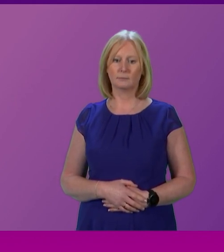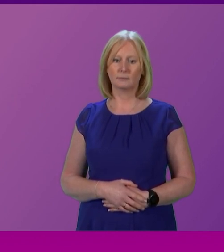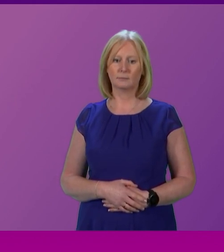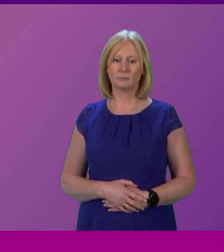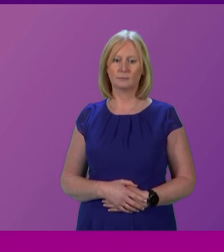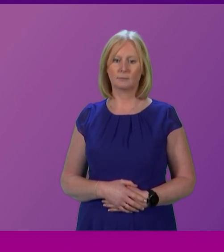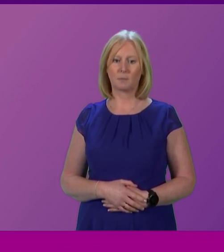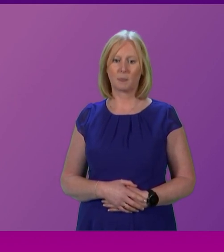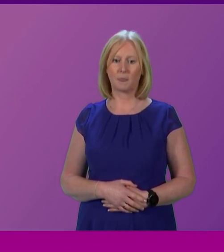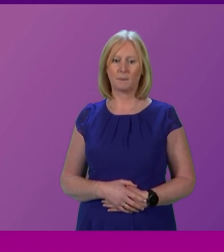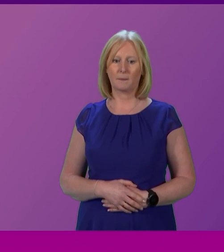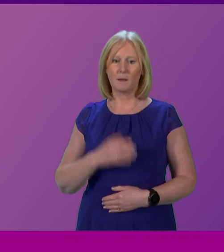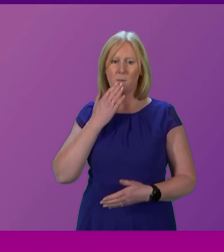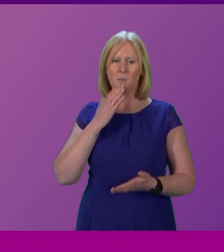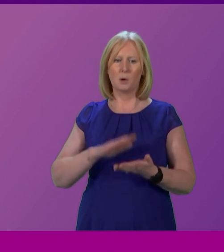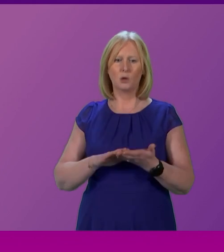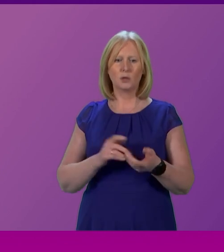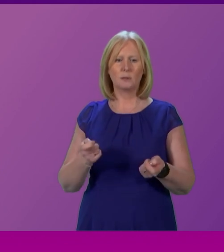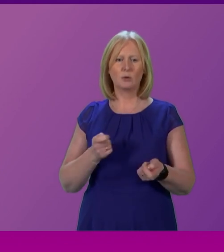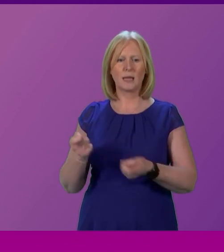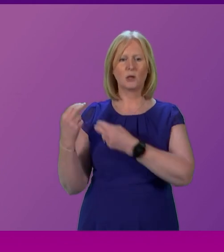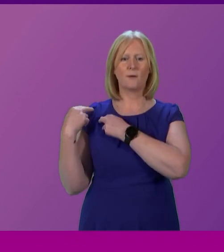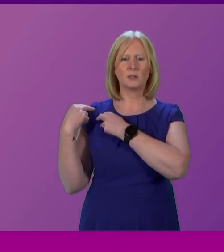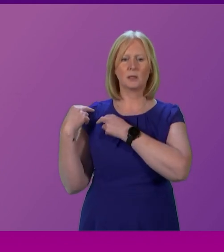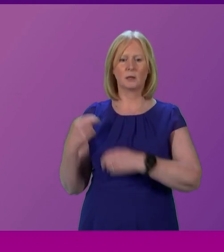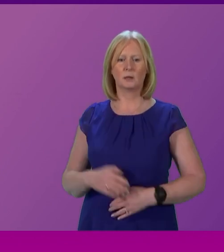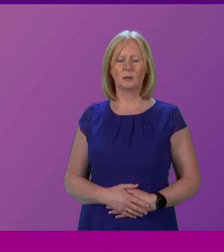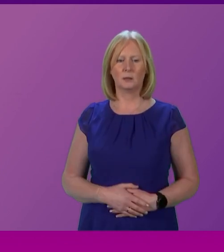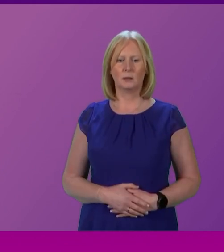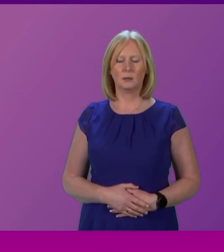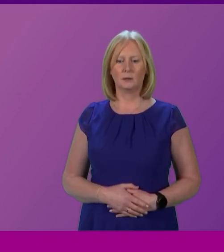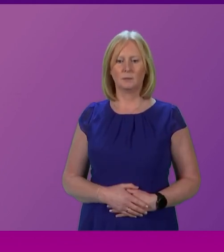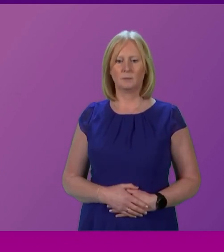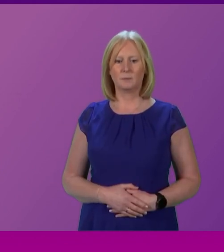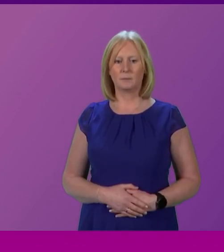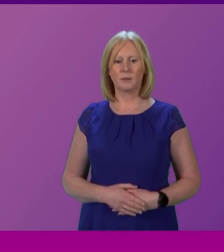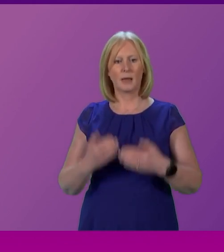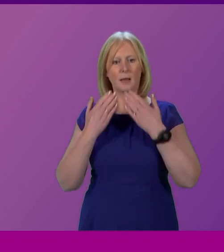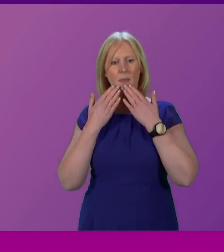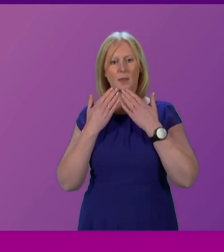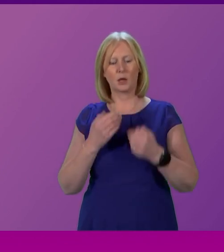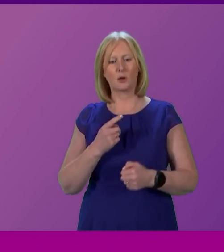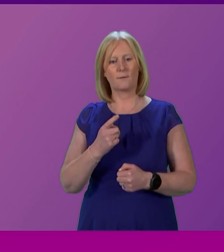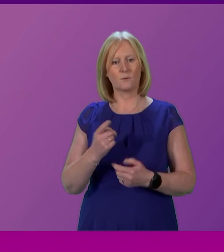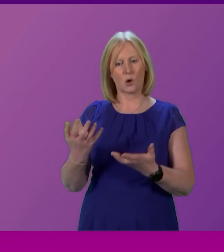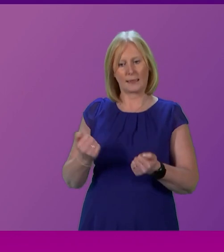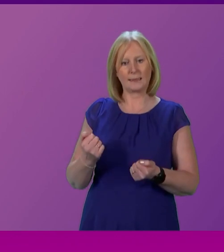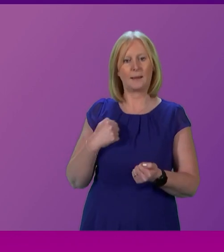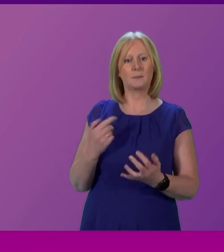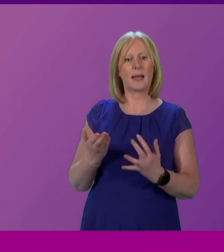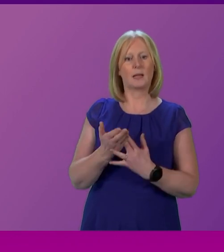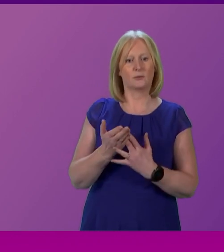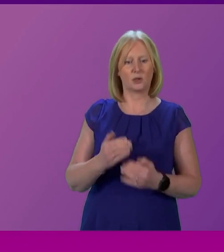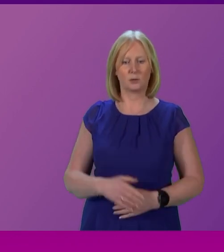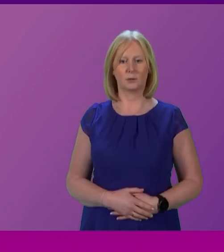My apologies for an officer not like me. I thank the member for taking the intervention. Would you agree